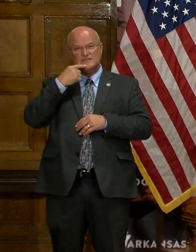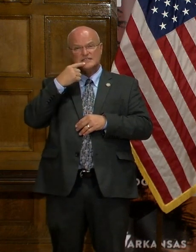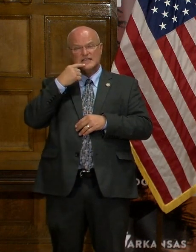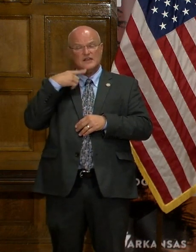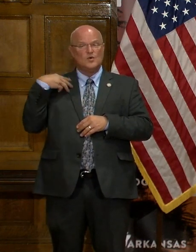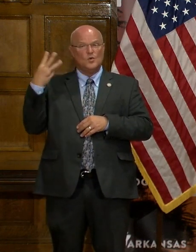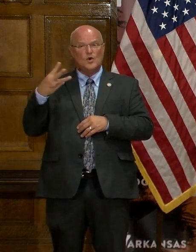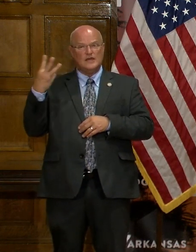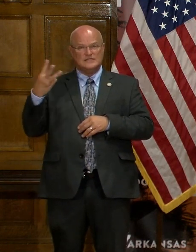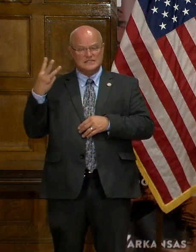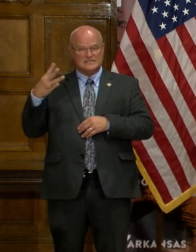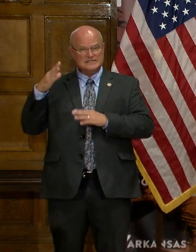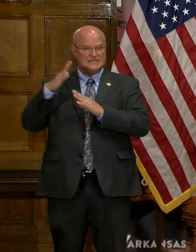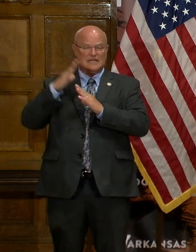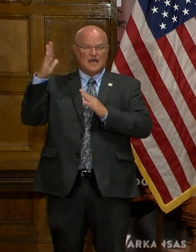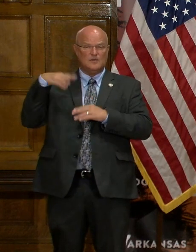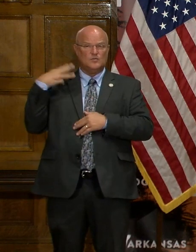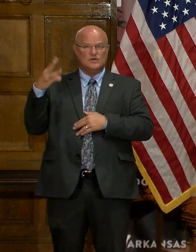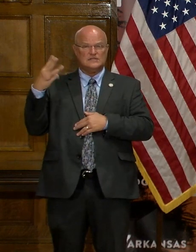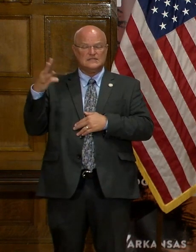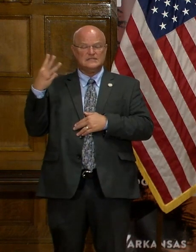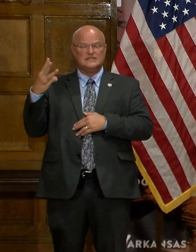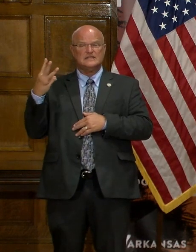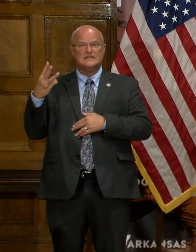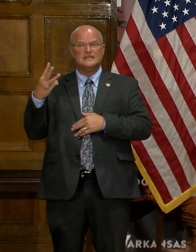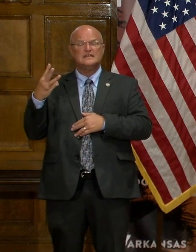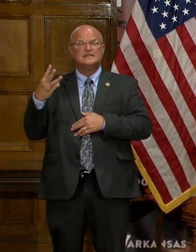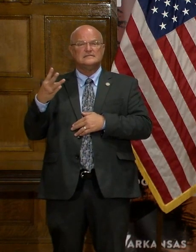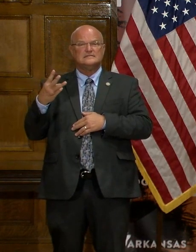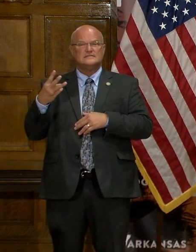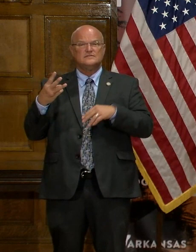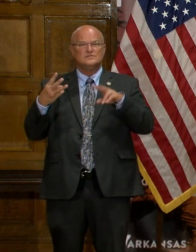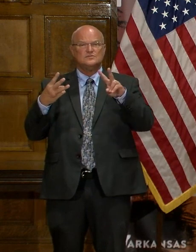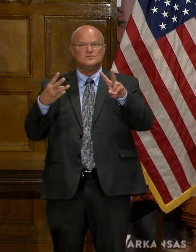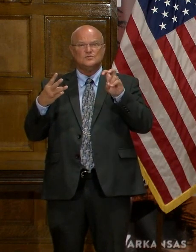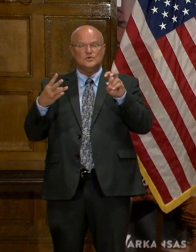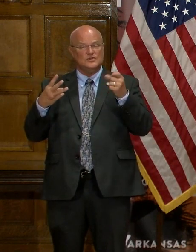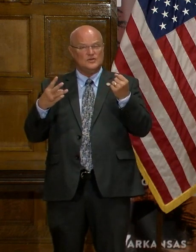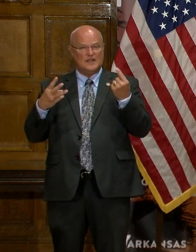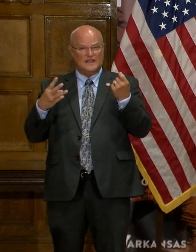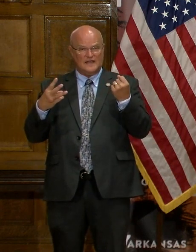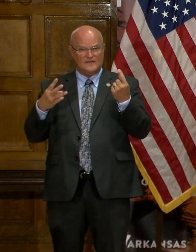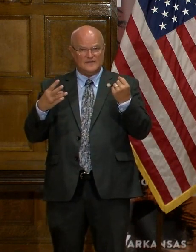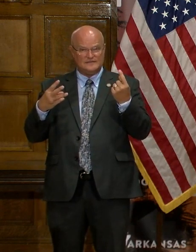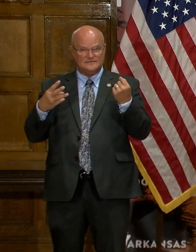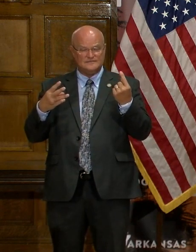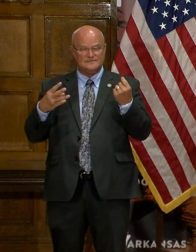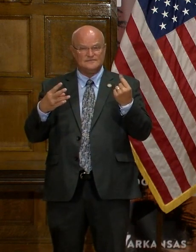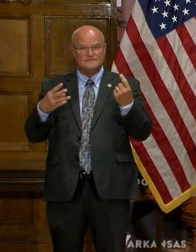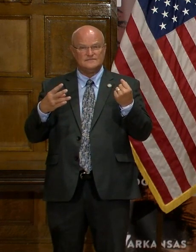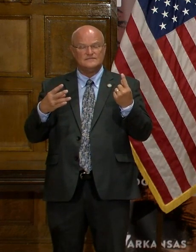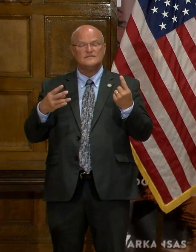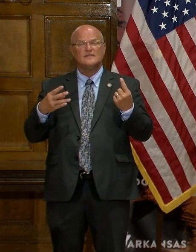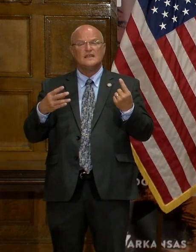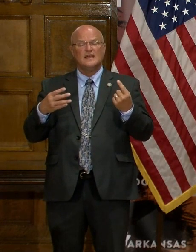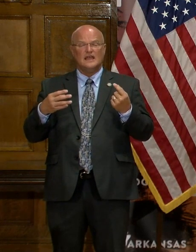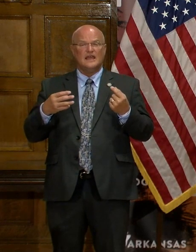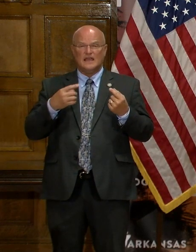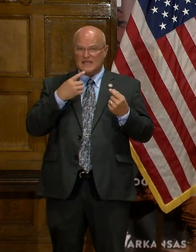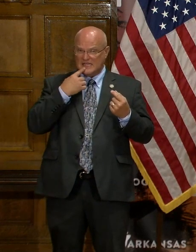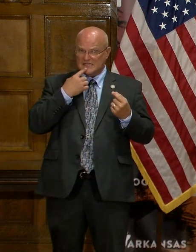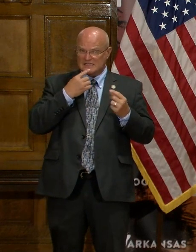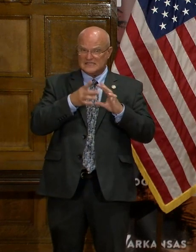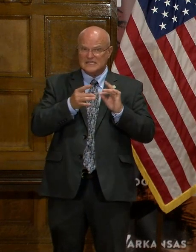Washington as being the top county with a significant increase to 211 cases. And as mentioned,